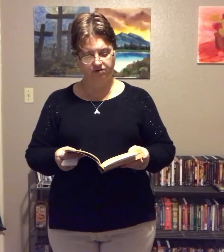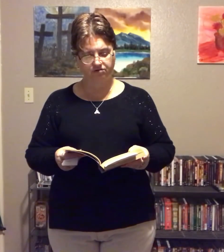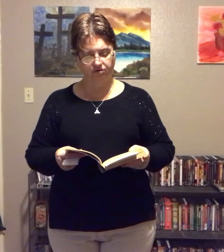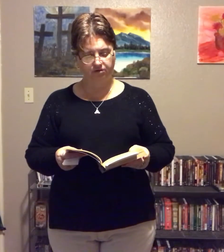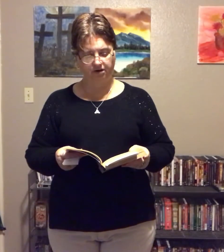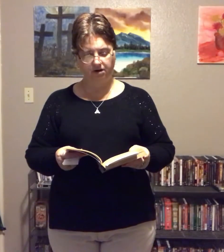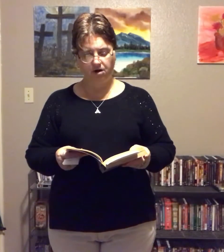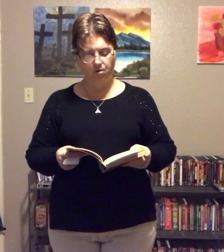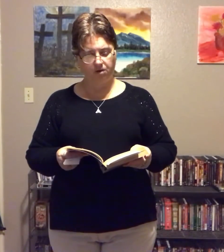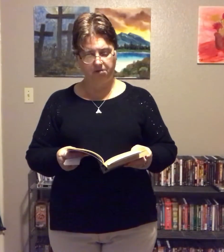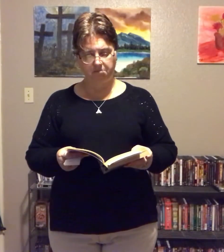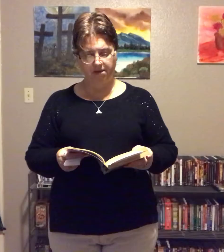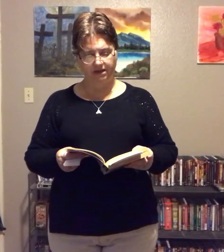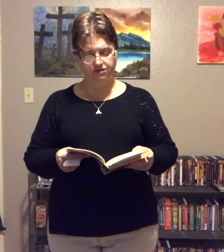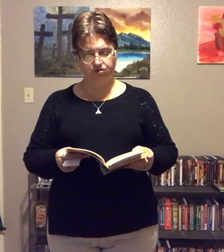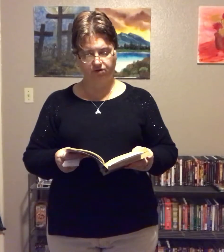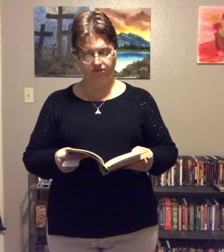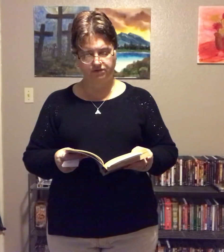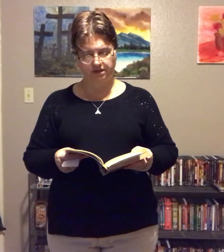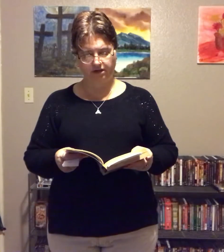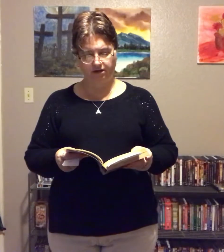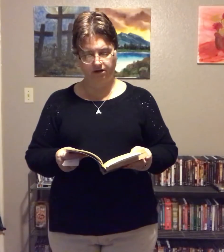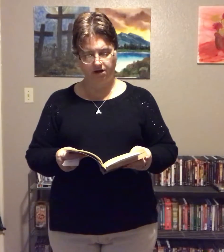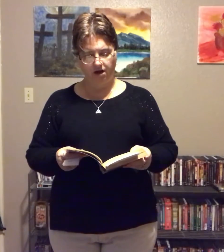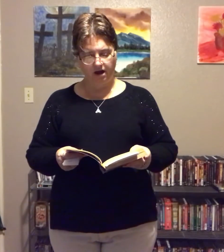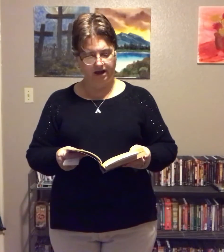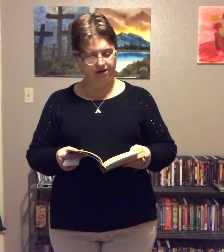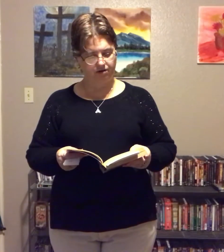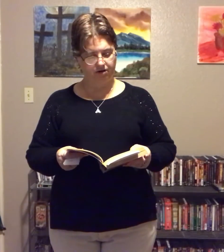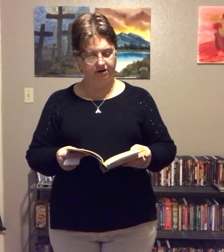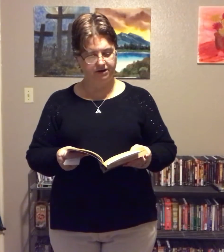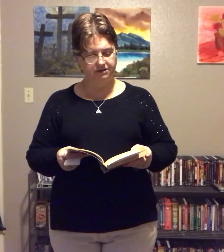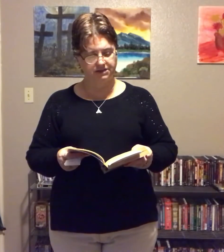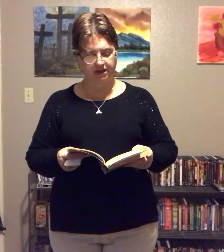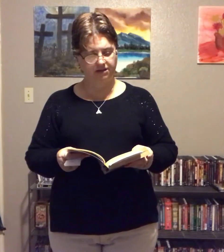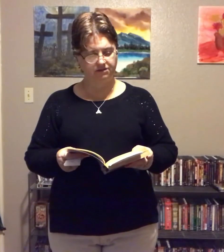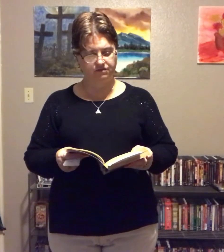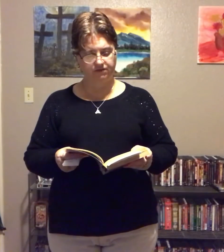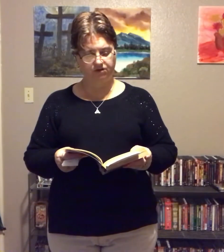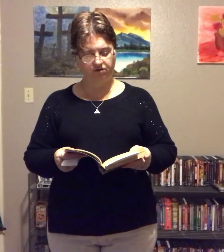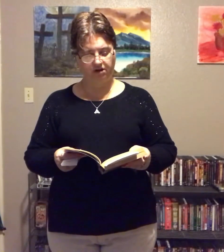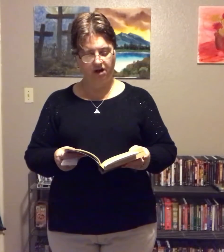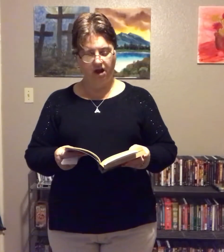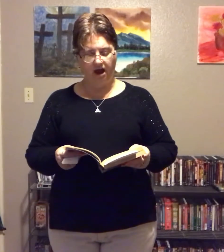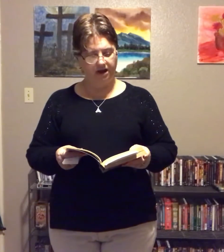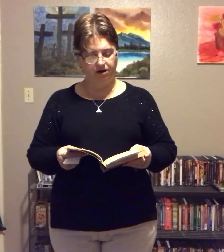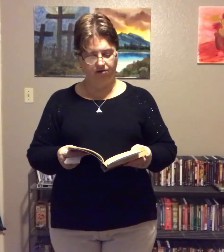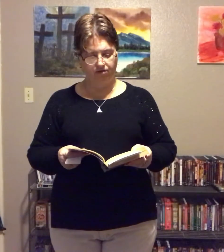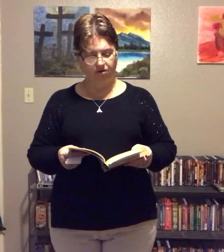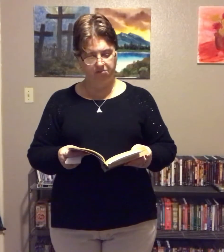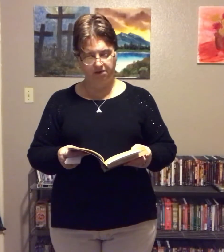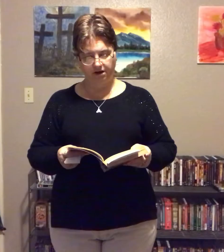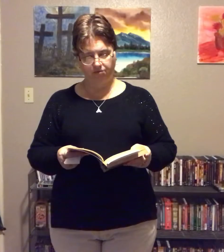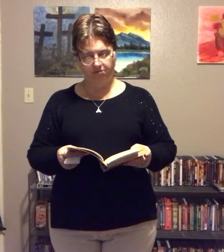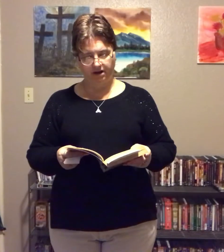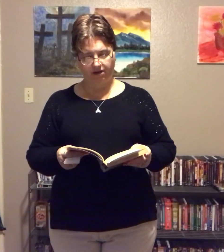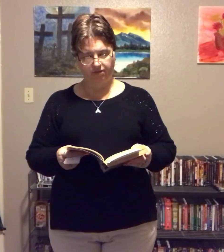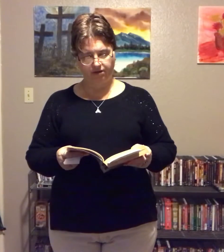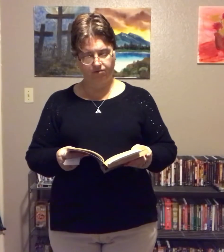his glory. What a master over Satan. I can hardly contain this victory. I know there are many women out there